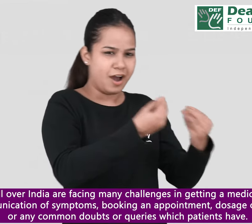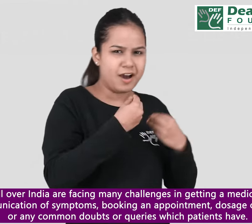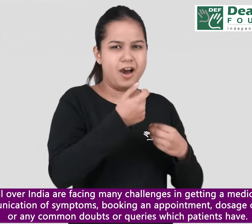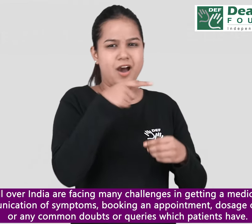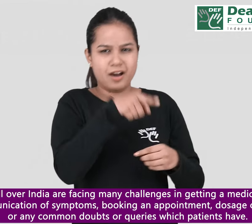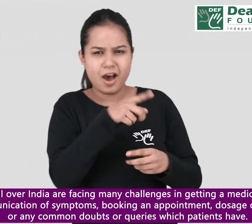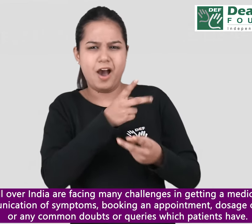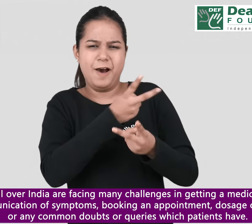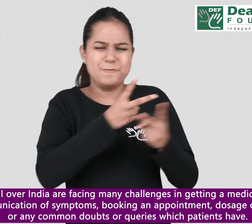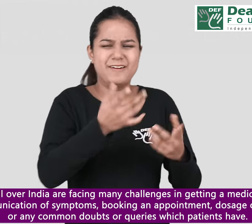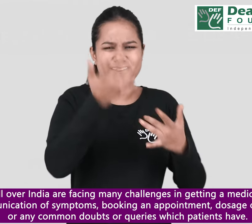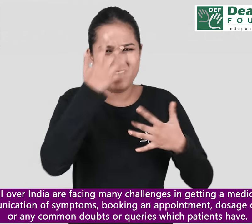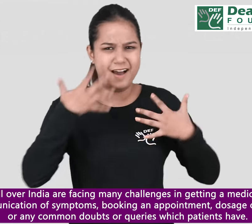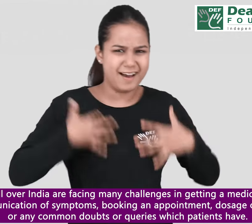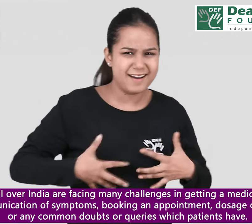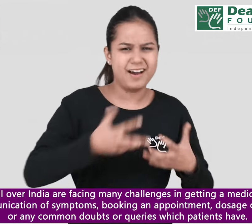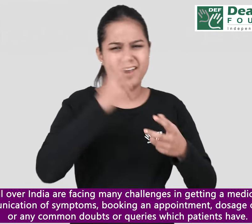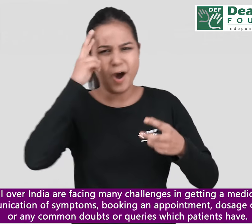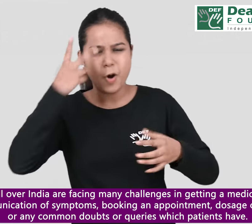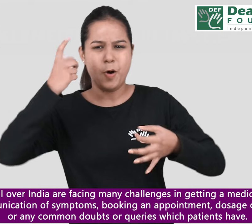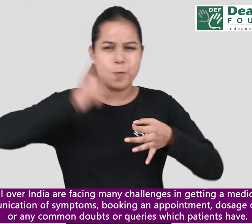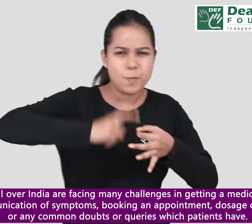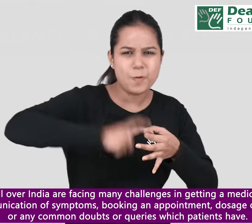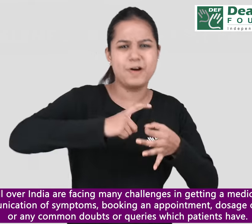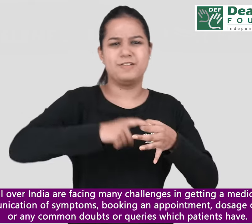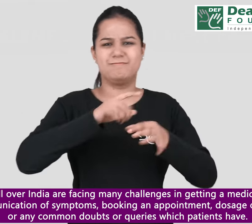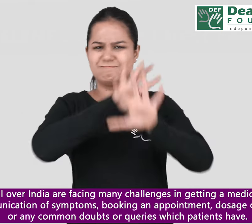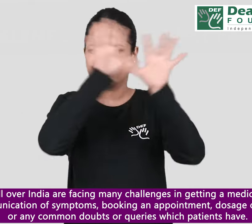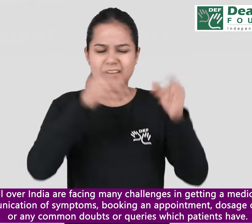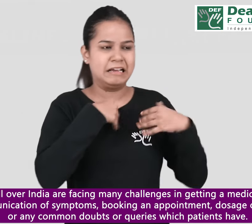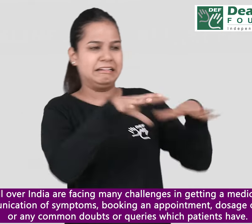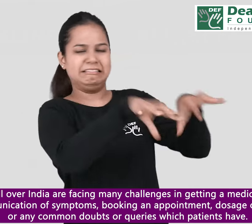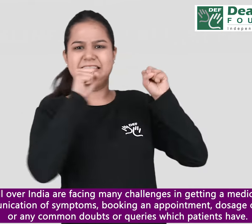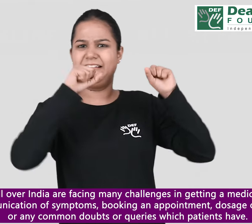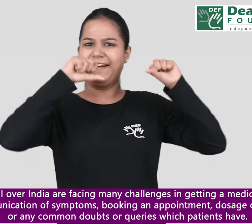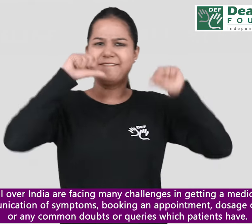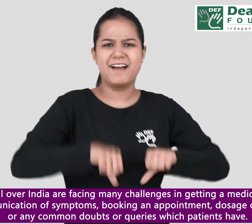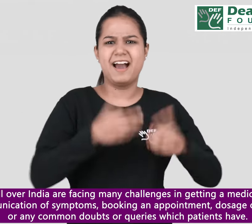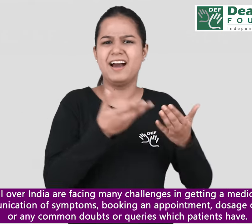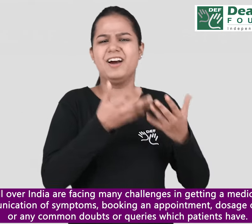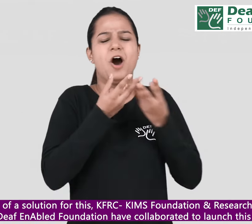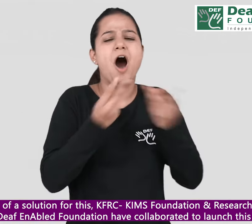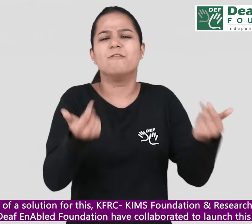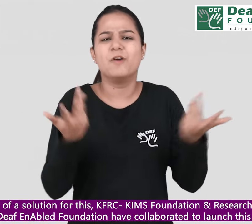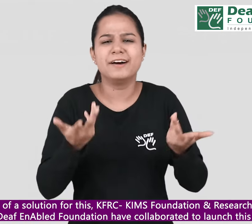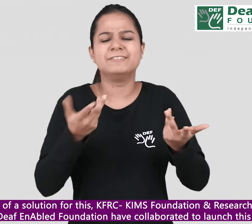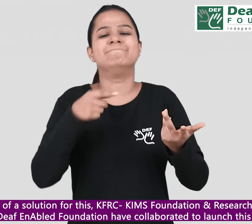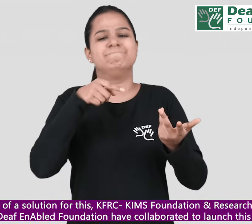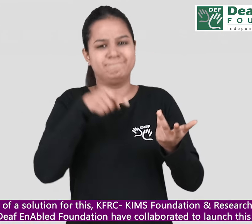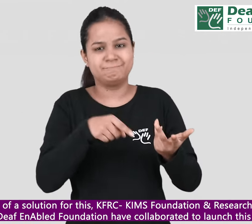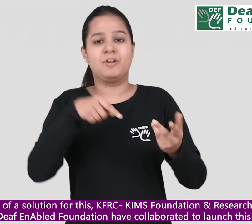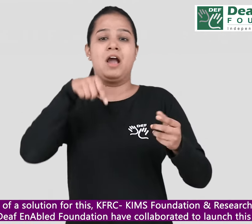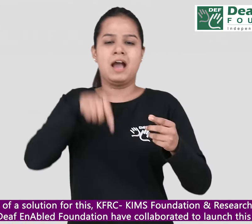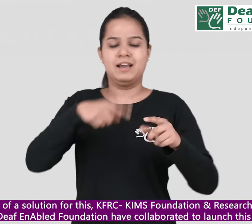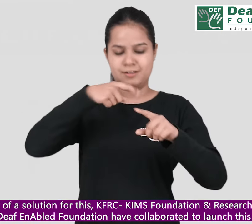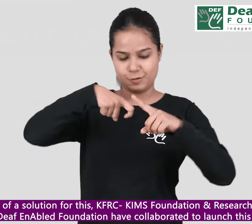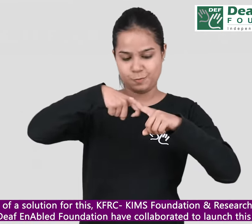facing many challenges such as in communication of symptoms, booking an appointment or any other common doubts which patients have. In view